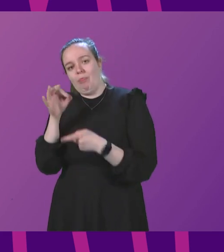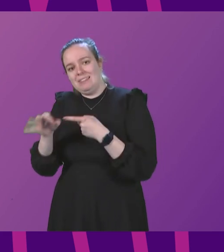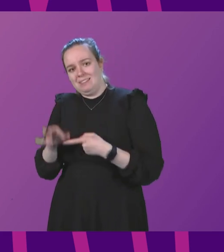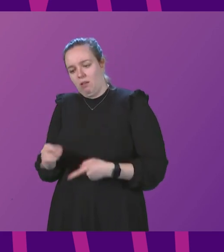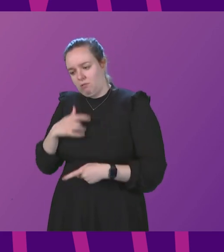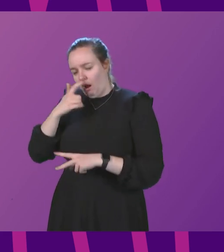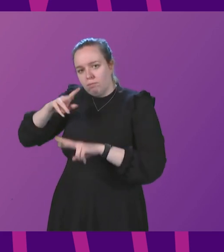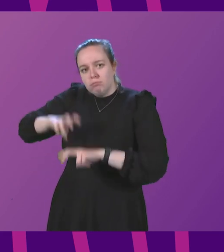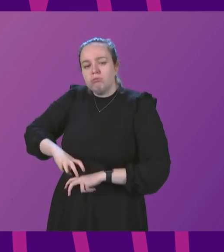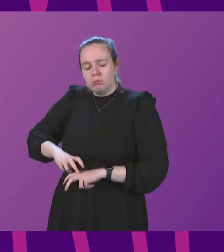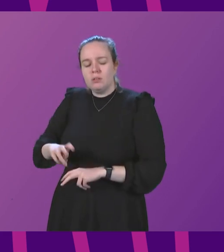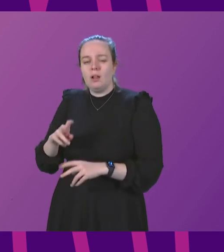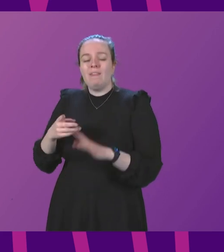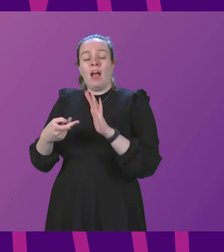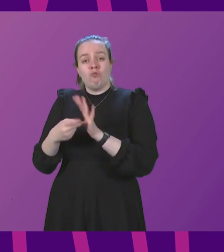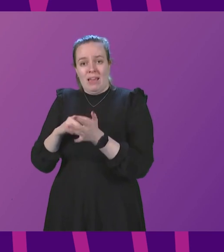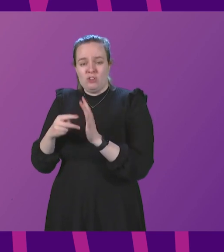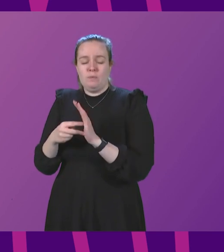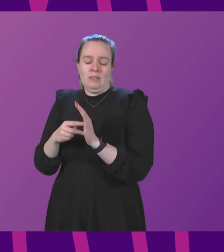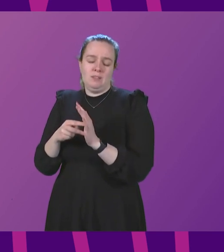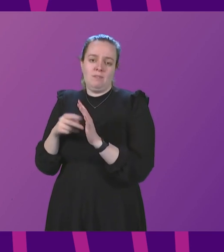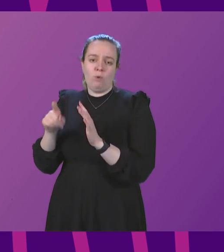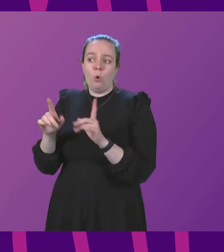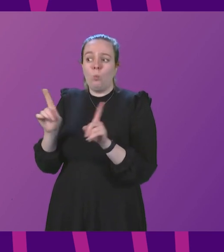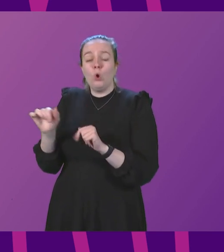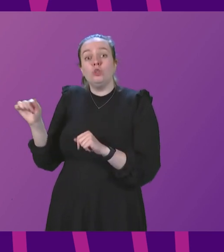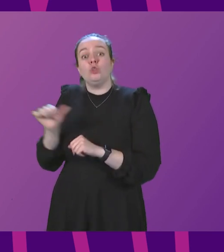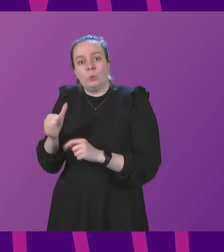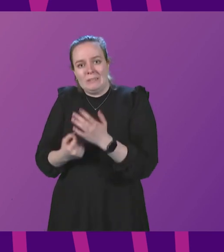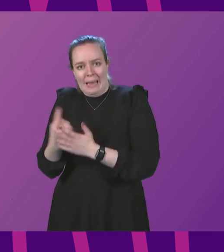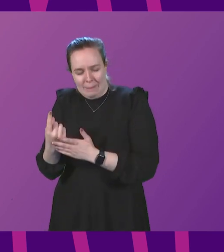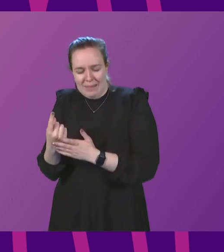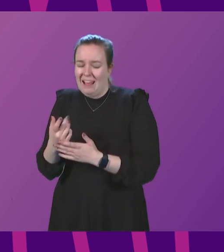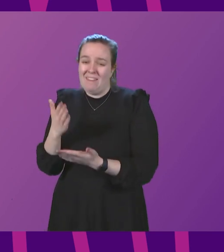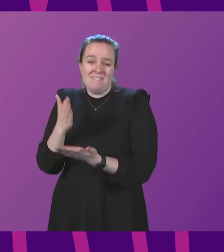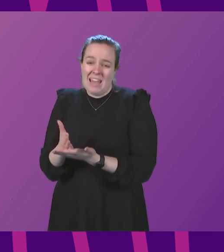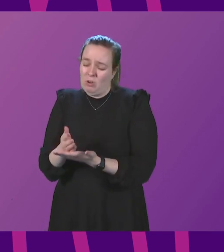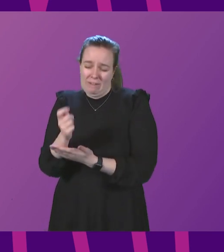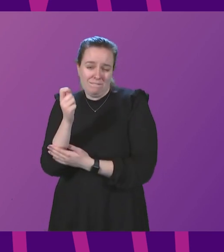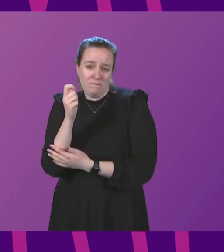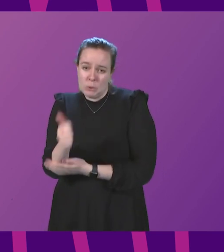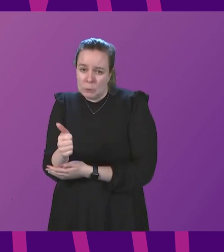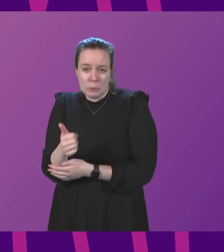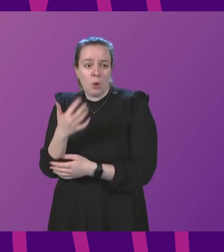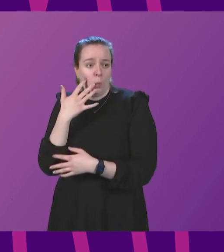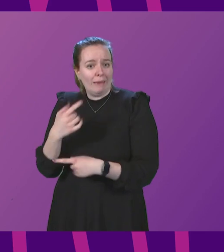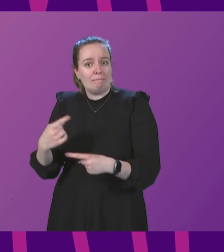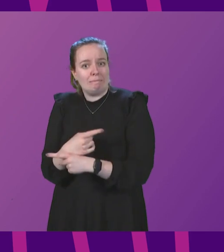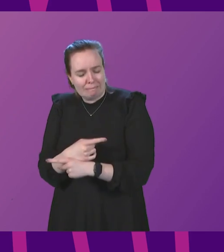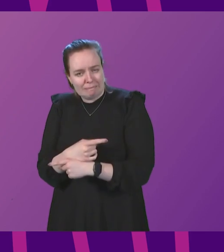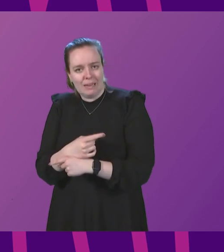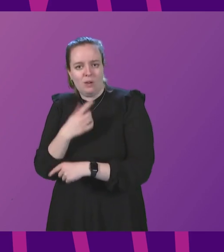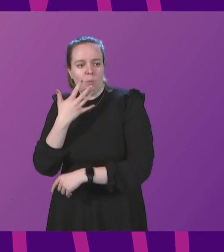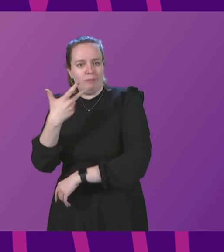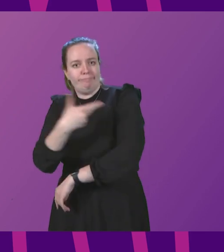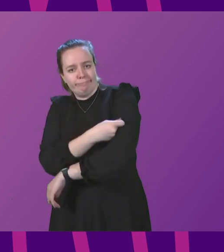of it the arrangements for what should happen in the very small number of cases where errors are made in the administration of